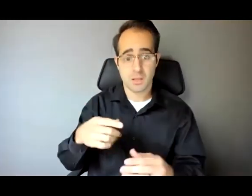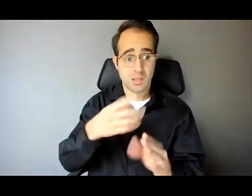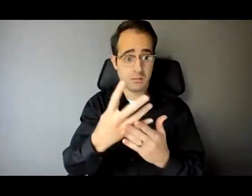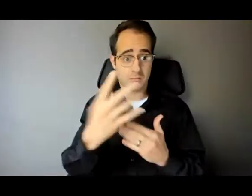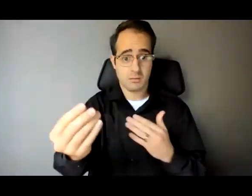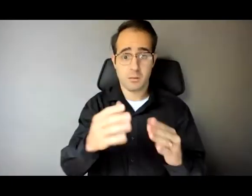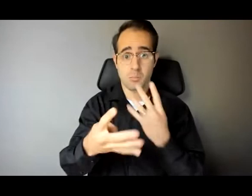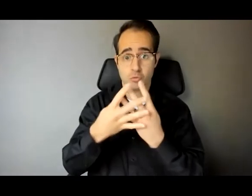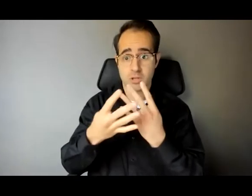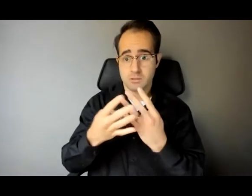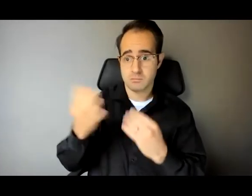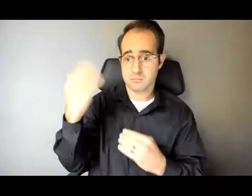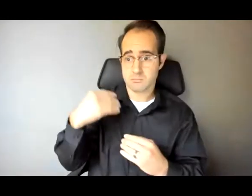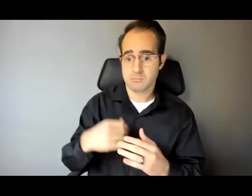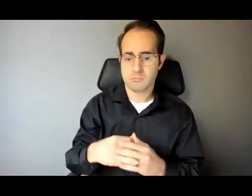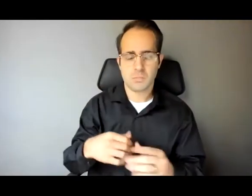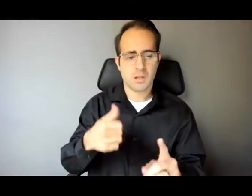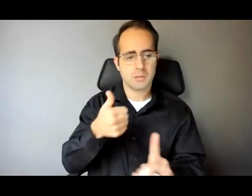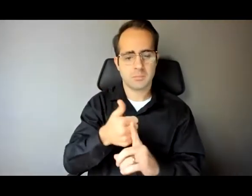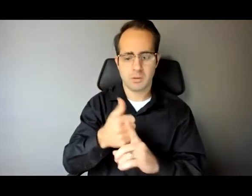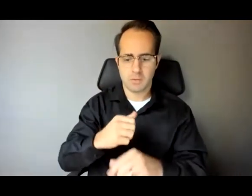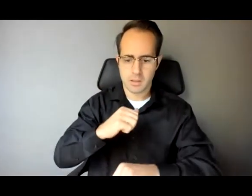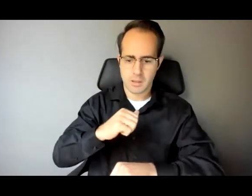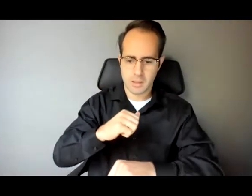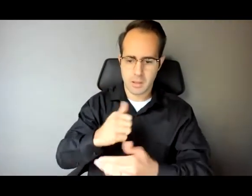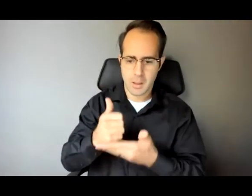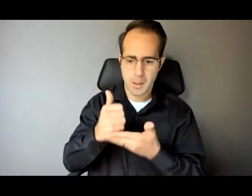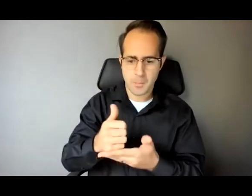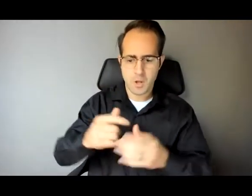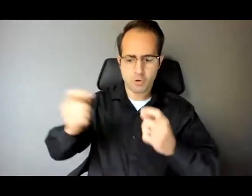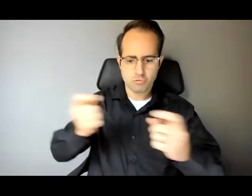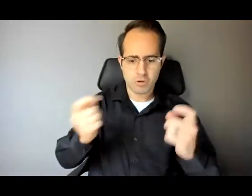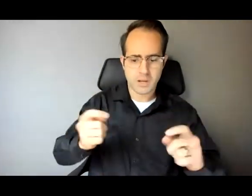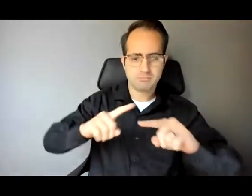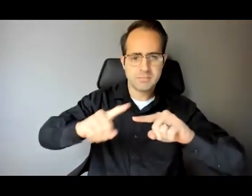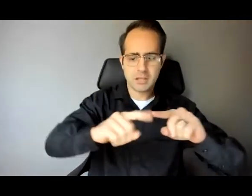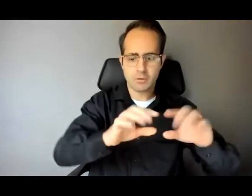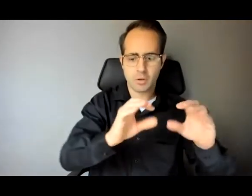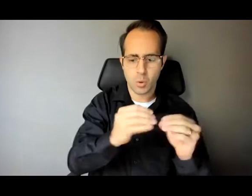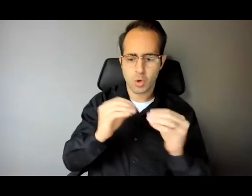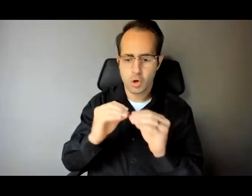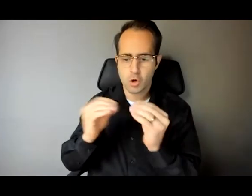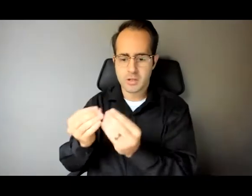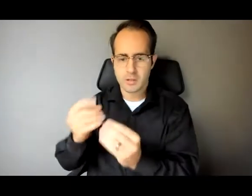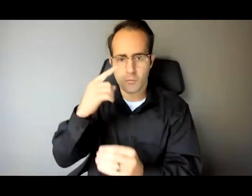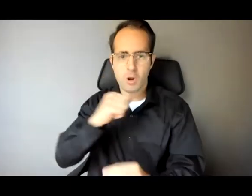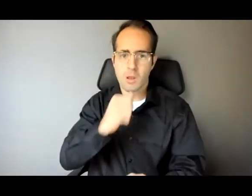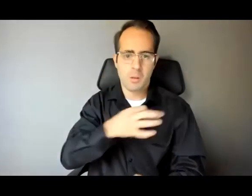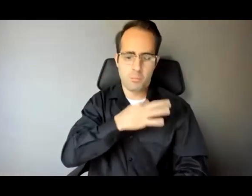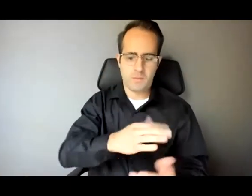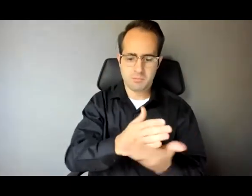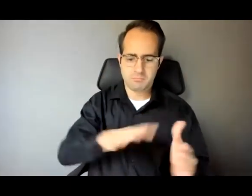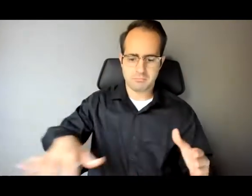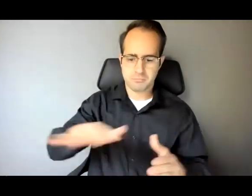handful of national organizations in the nonprofit sector. Before becoming a multimillionaire by launching both